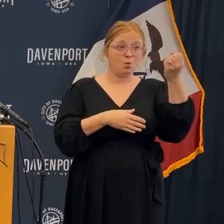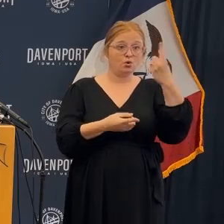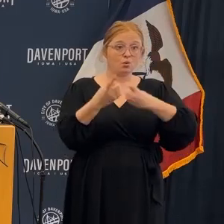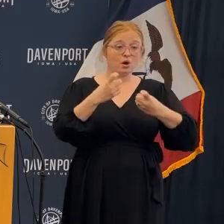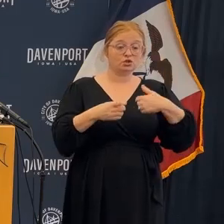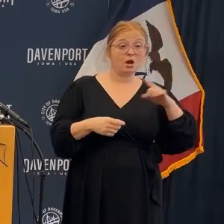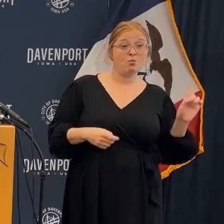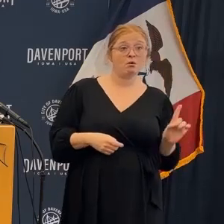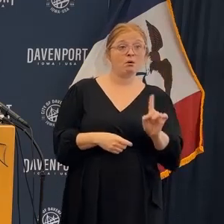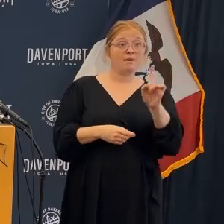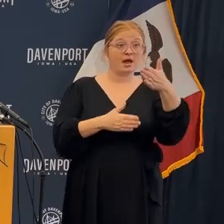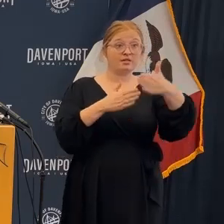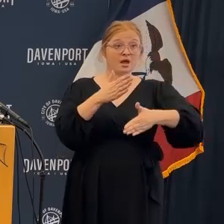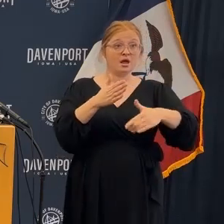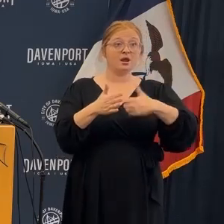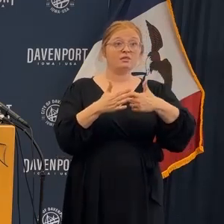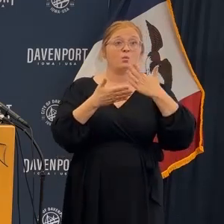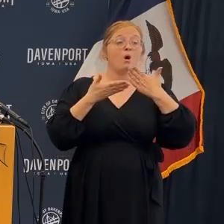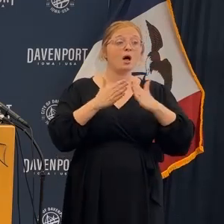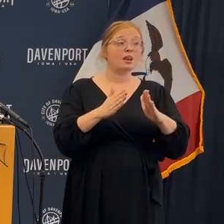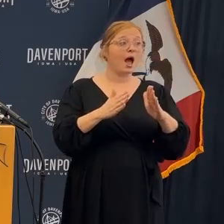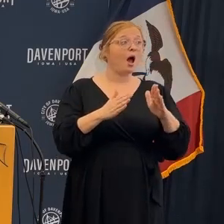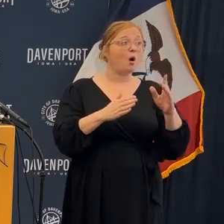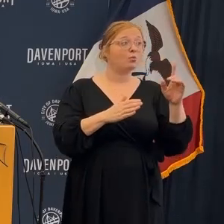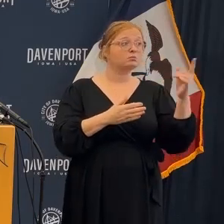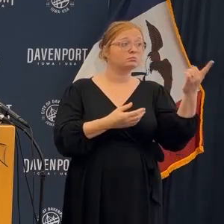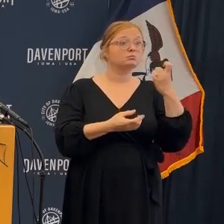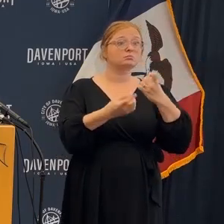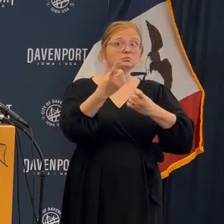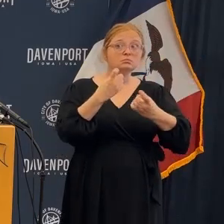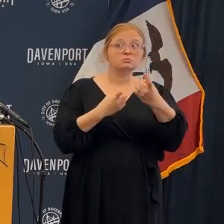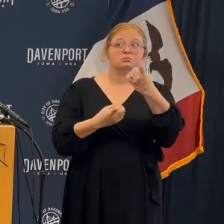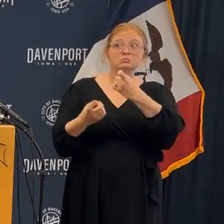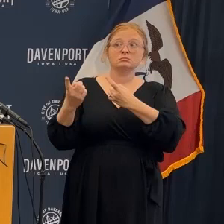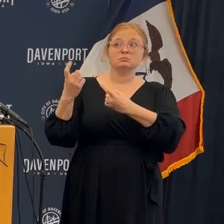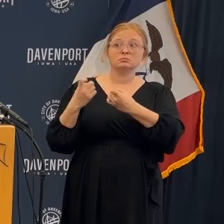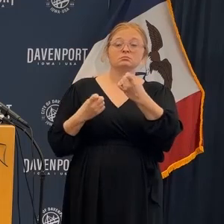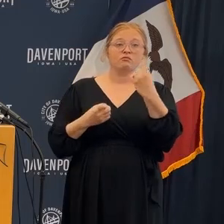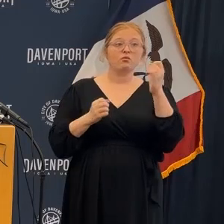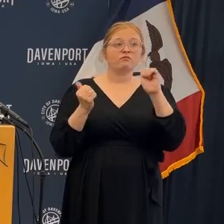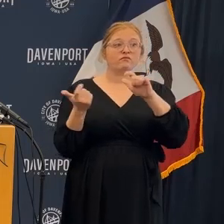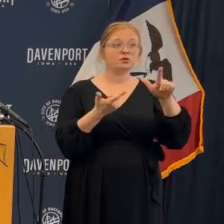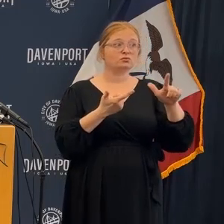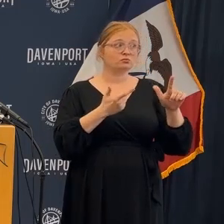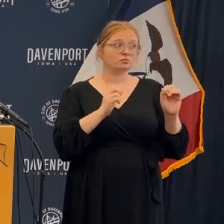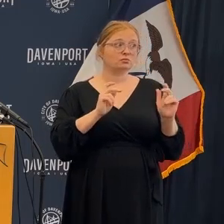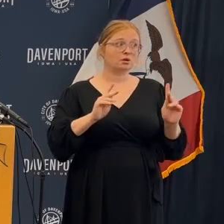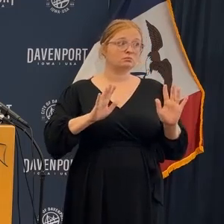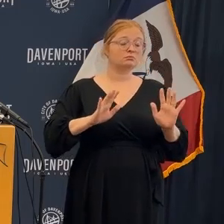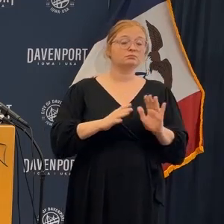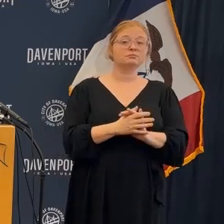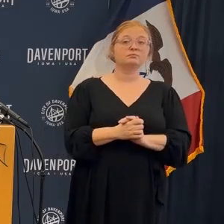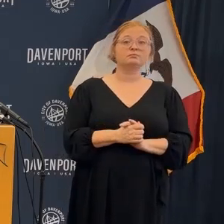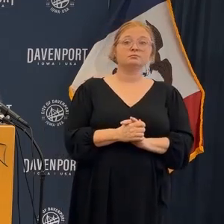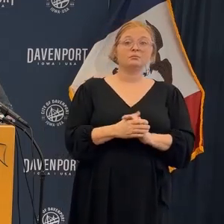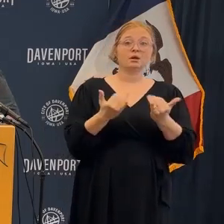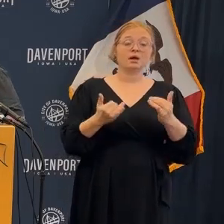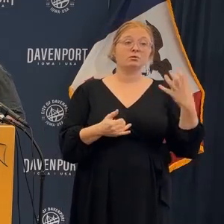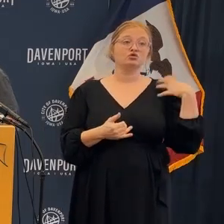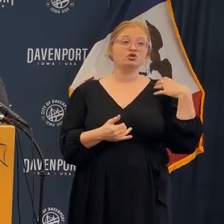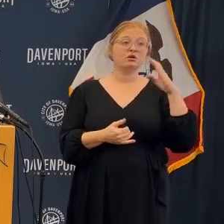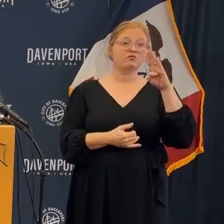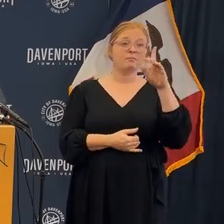please wait until the end. I'll come back up at the end, and then we'll go through a respective way to get all your questions addressed.